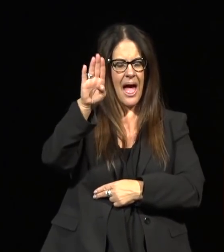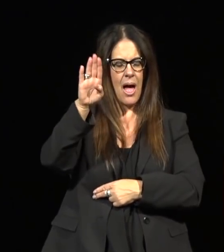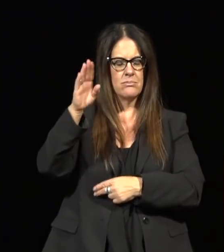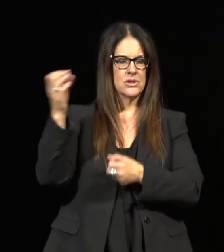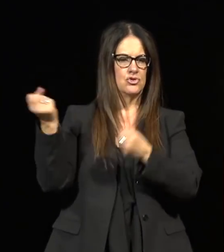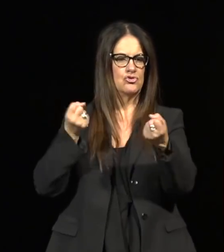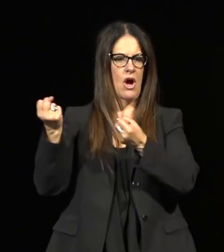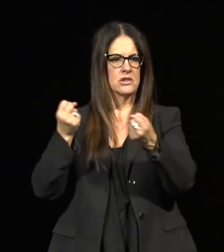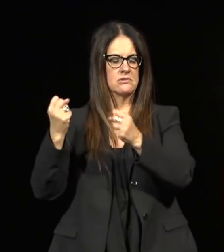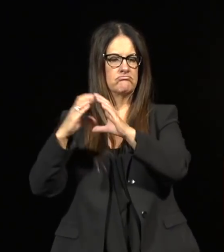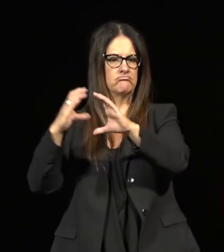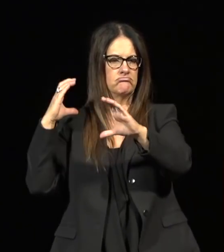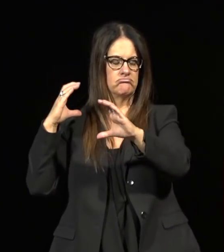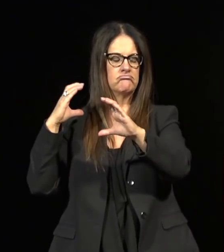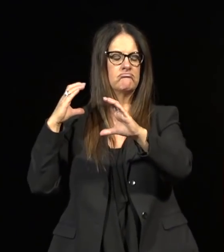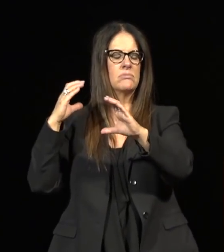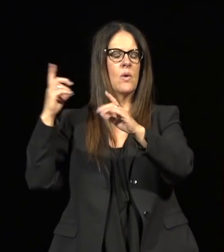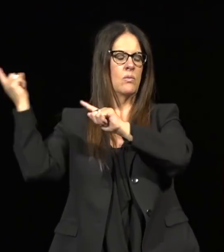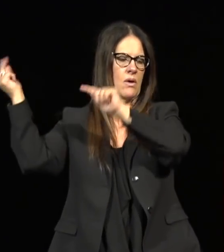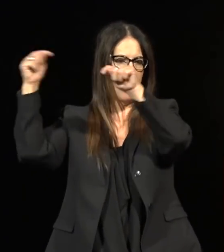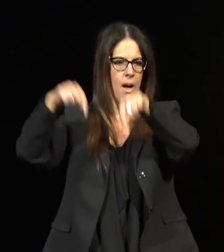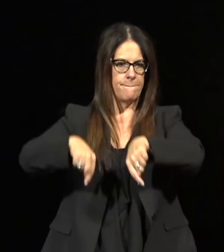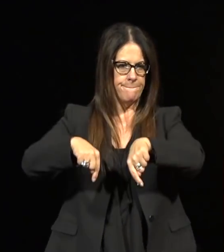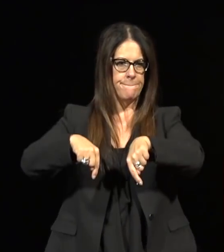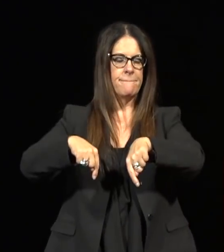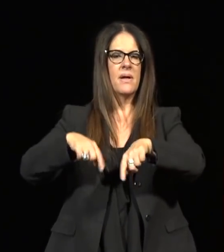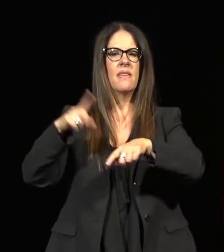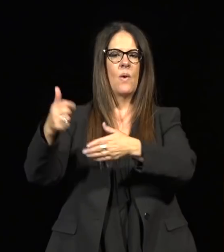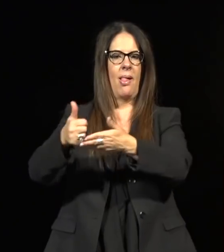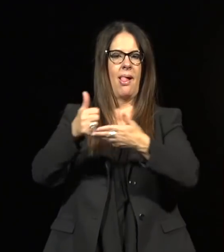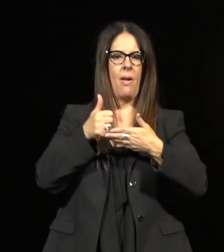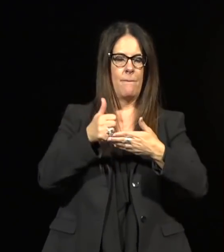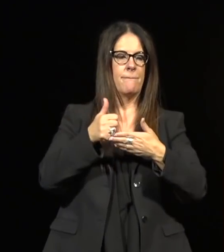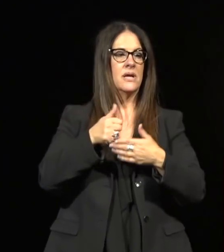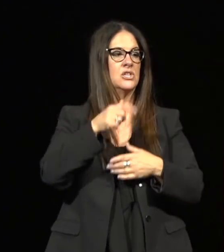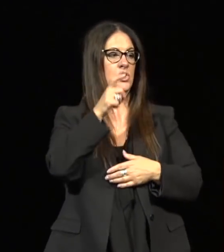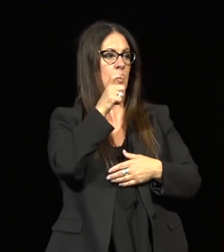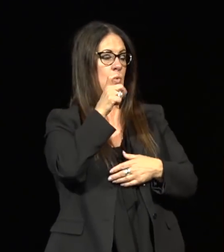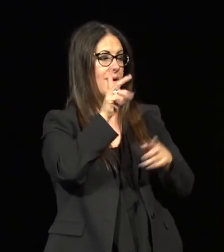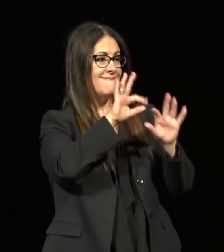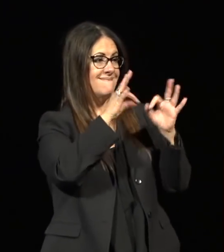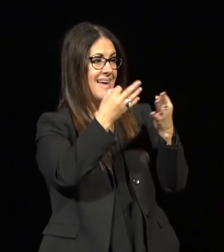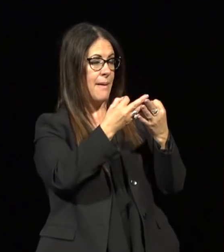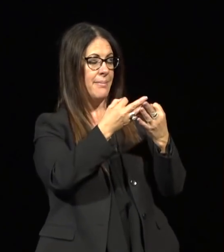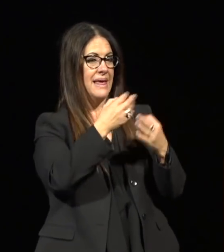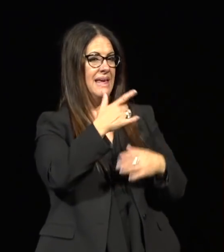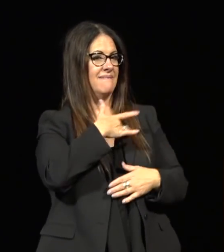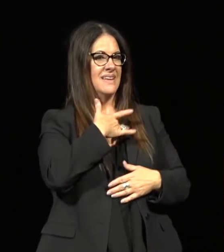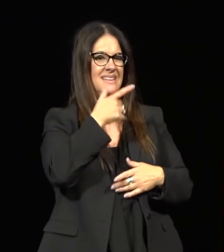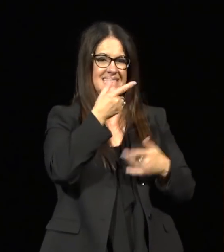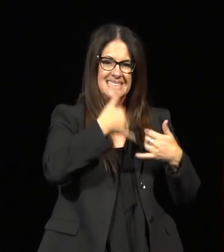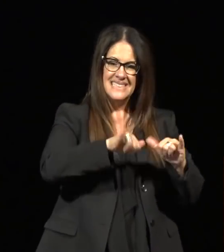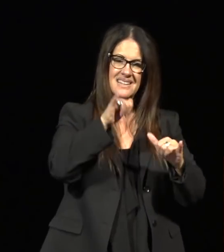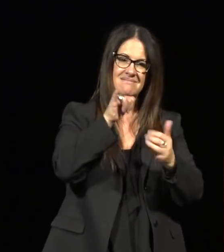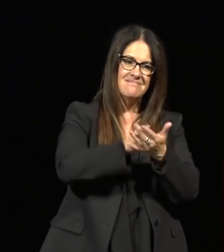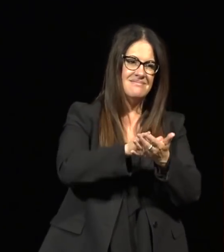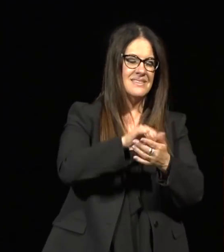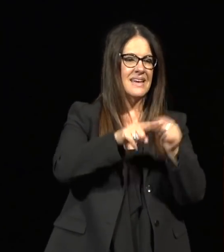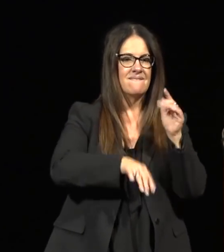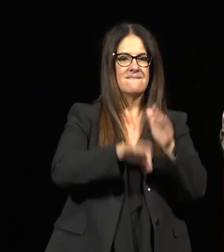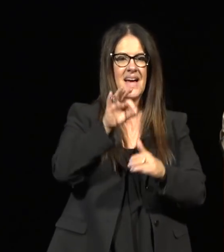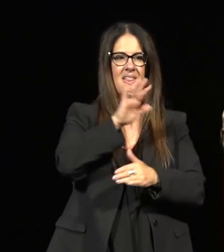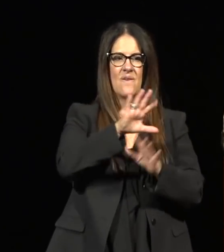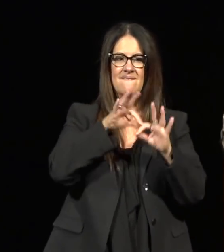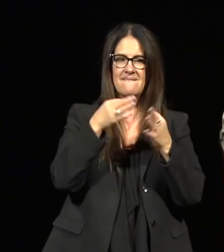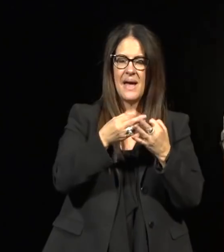family members who have reported loved ones missing or who believe a loved one may have perished in the